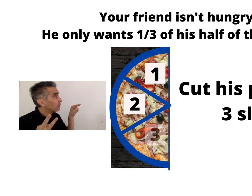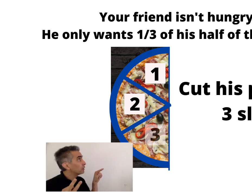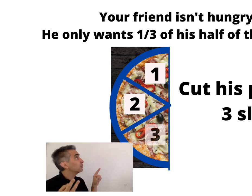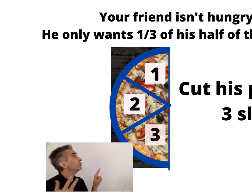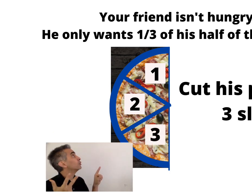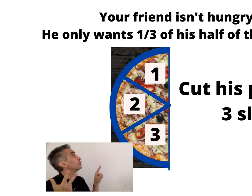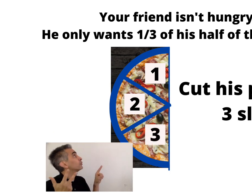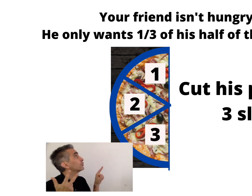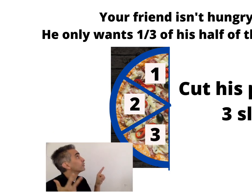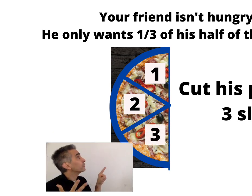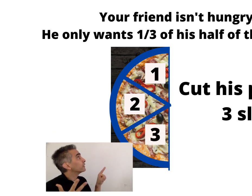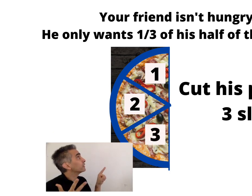three.